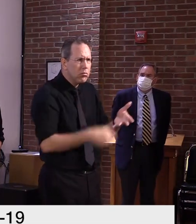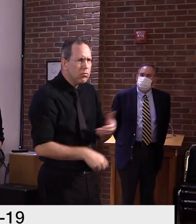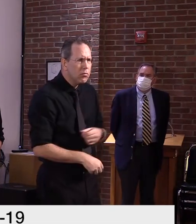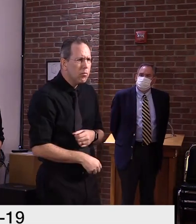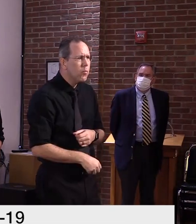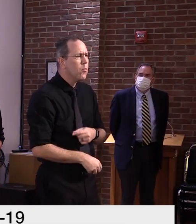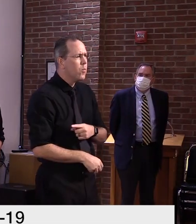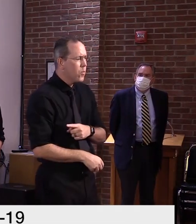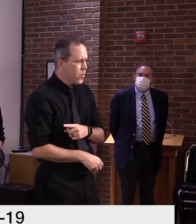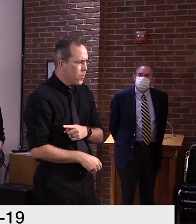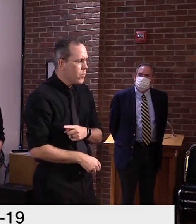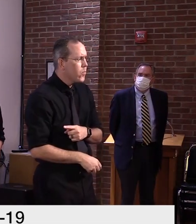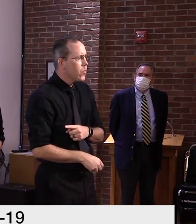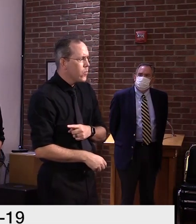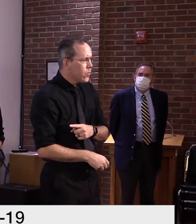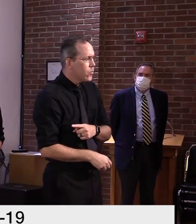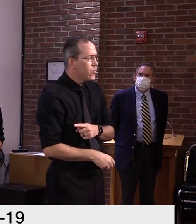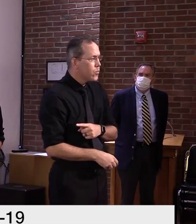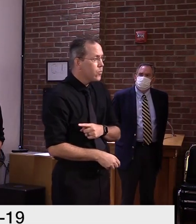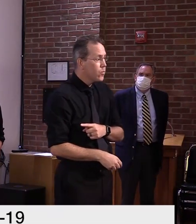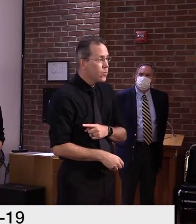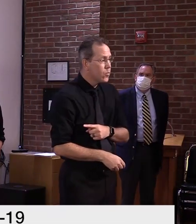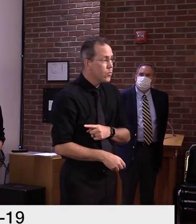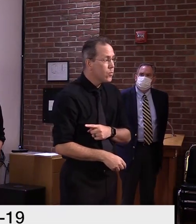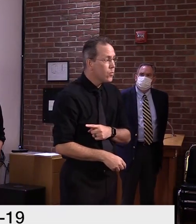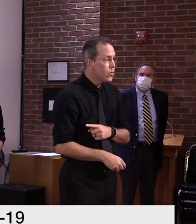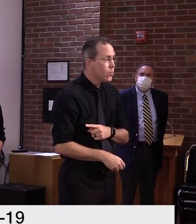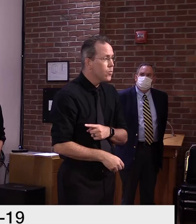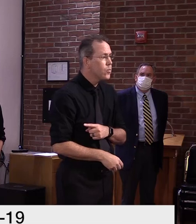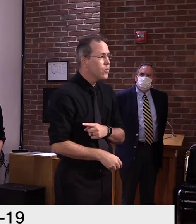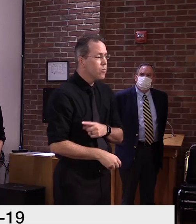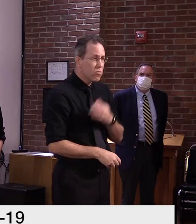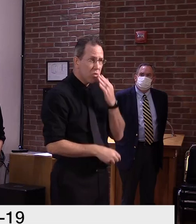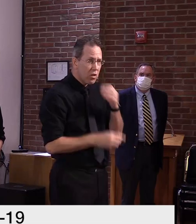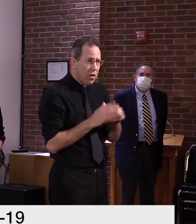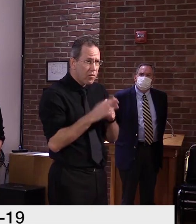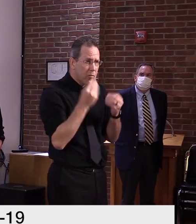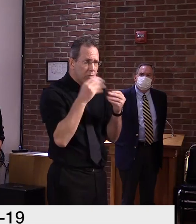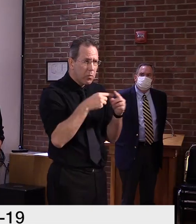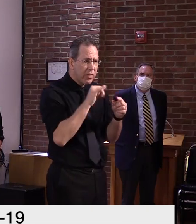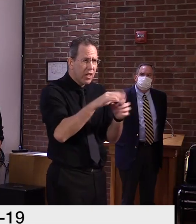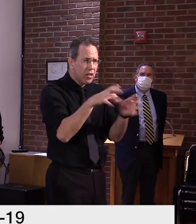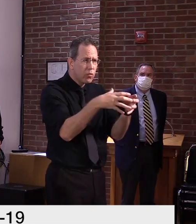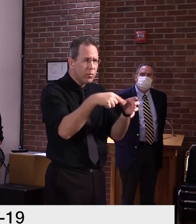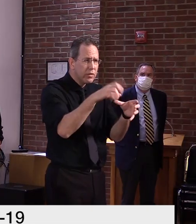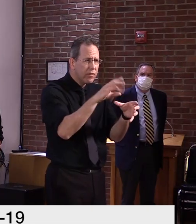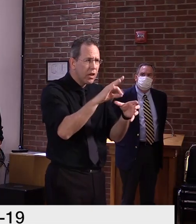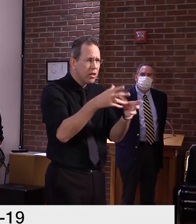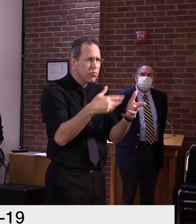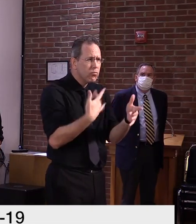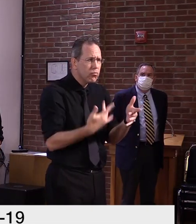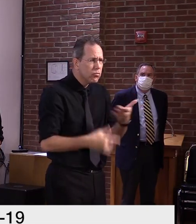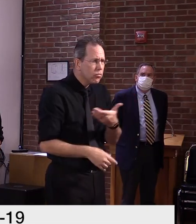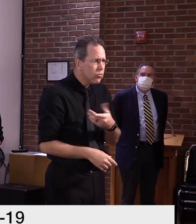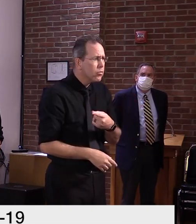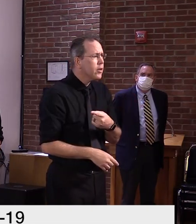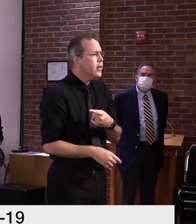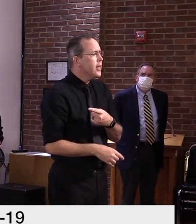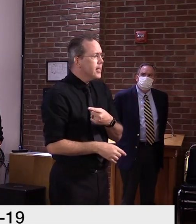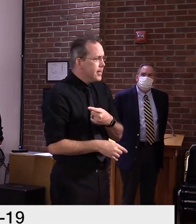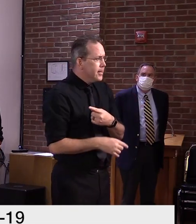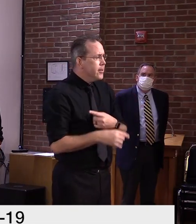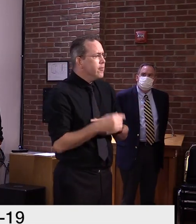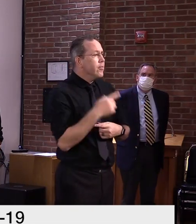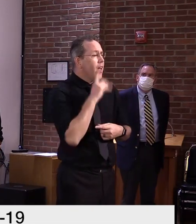yet? Dr. Yeah, obviously I'd prefer to have greater than 27 percent or so sample size to be more reassuring,